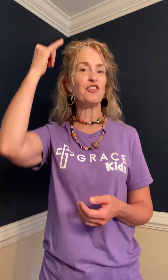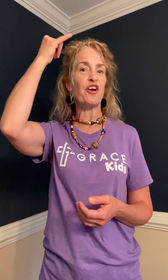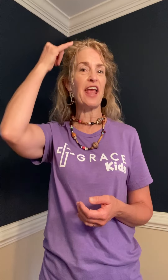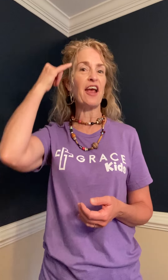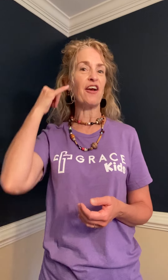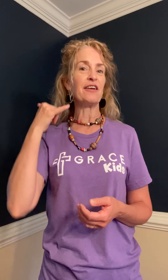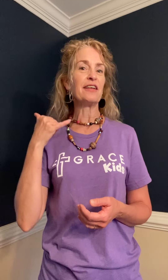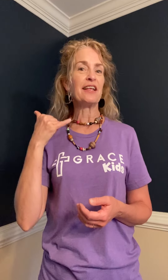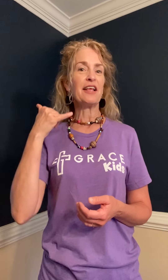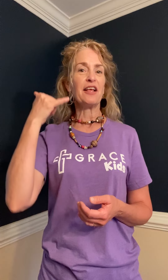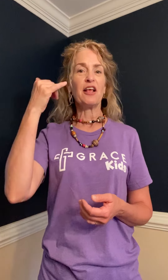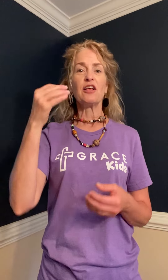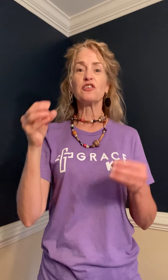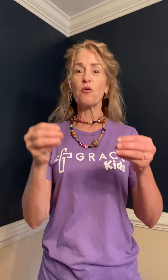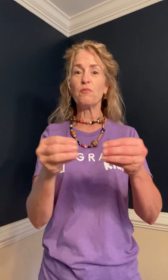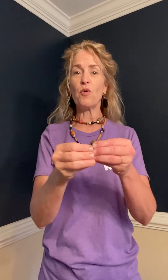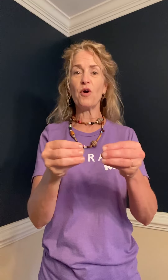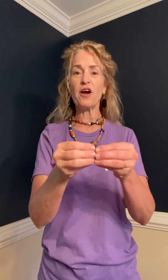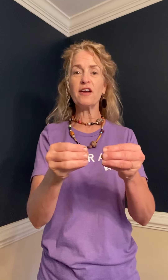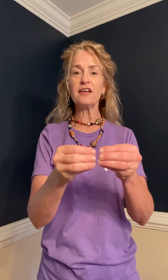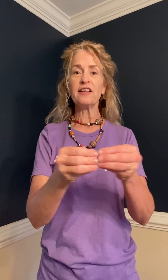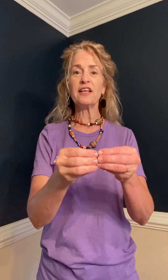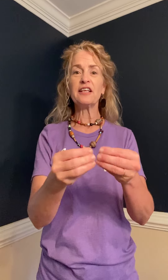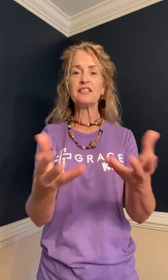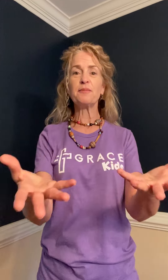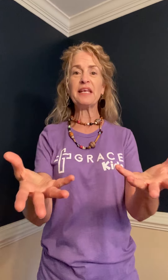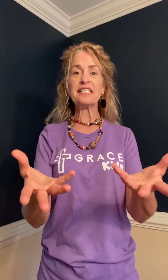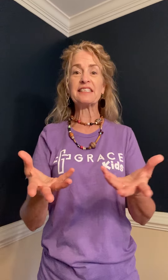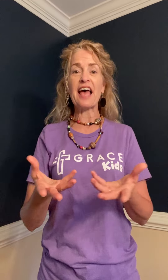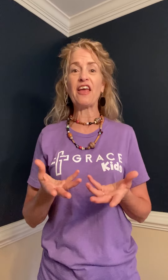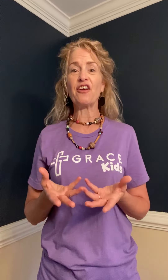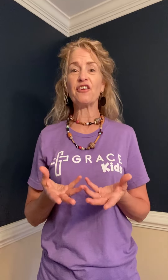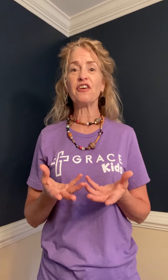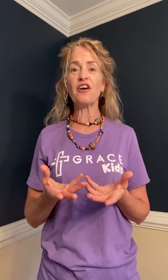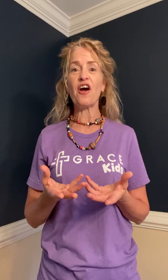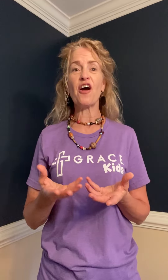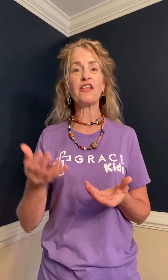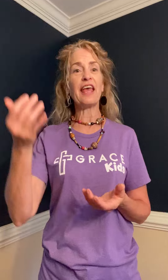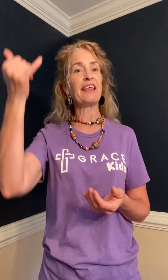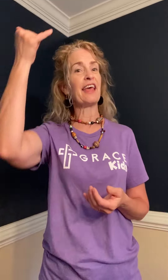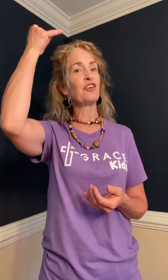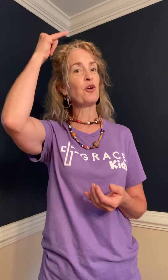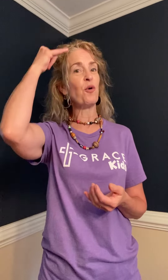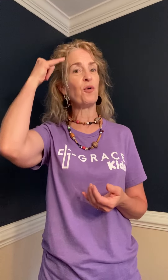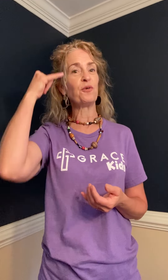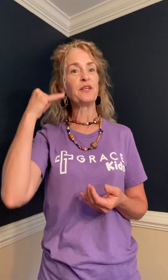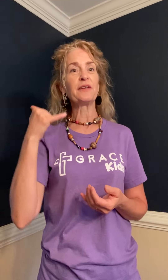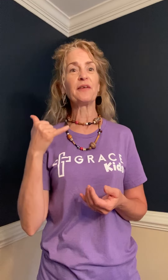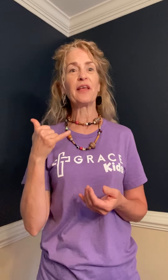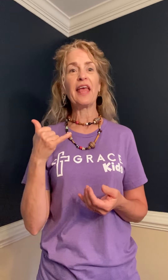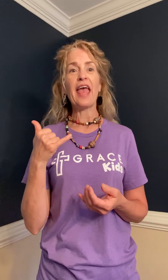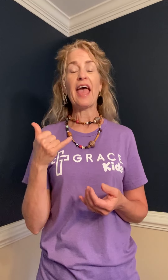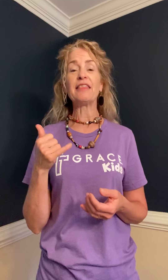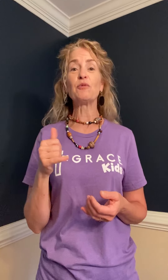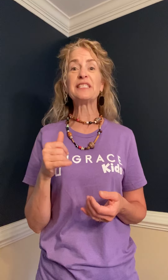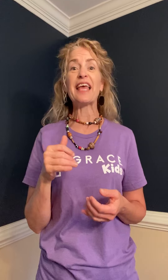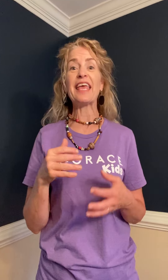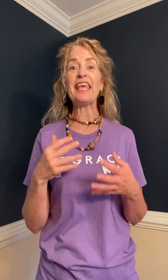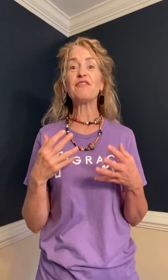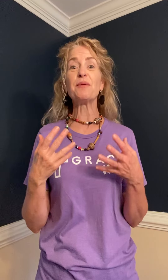your hair so more to be desired are they than gold and then we say even